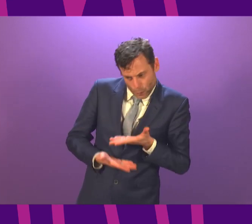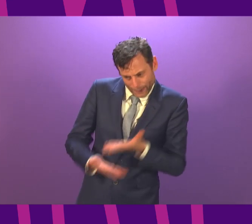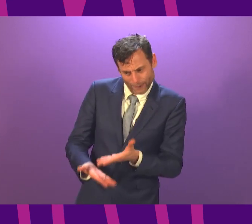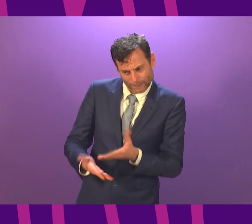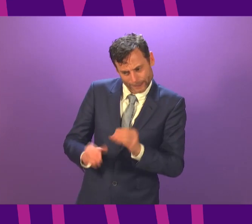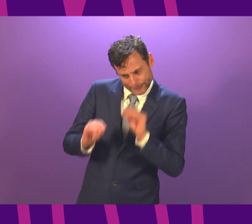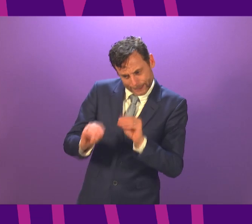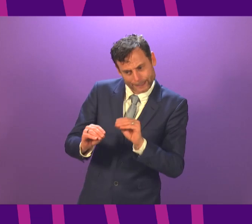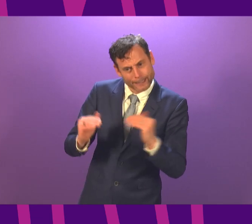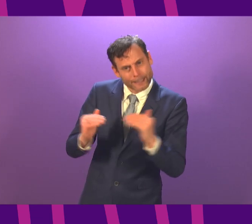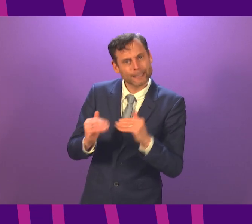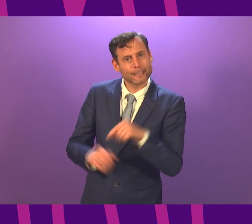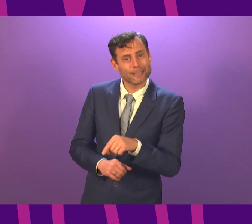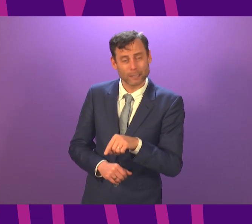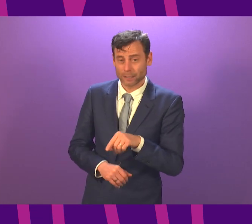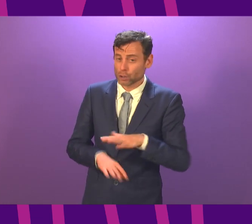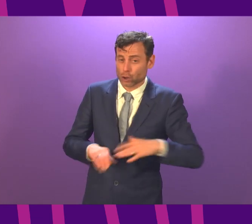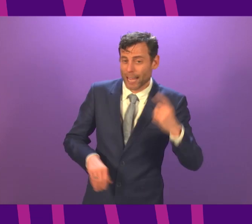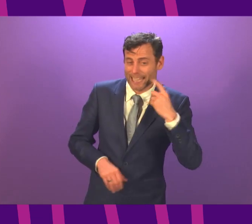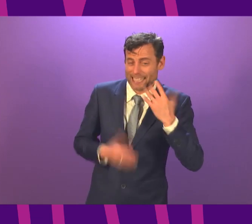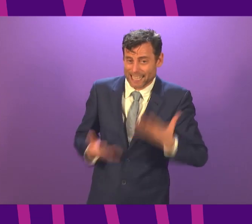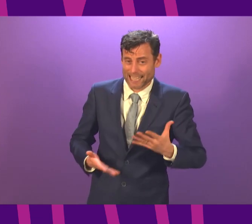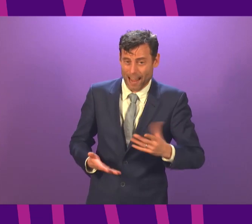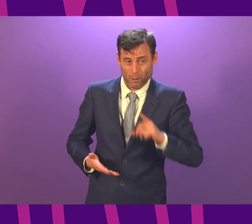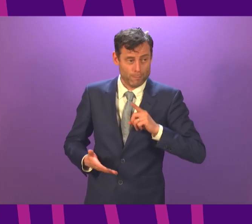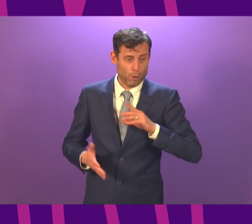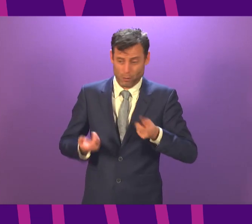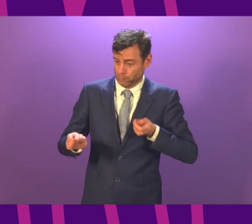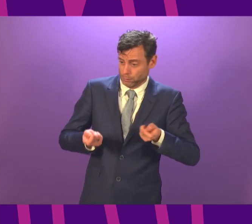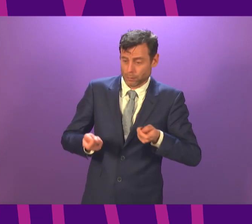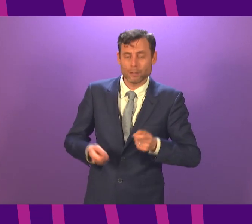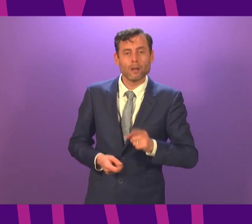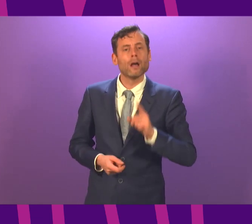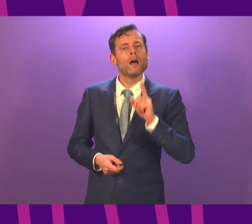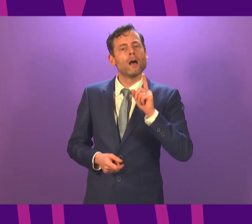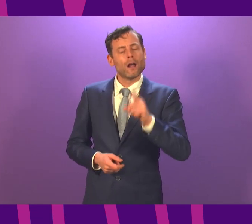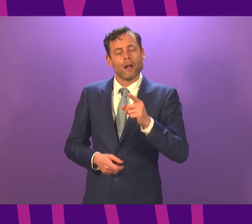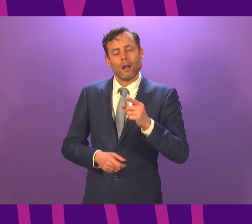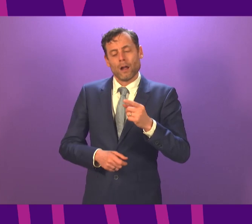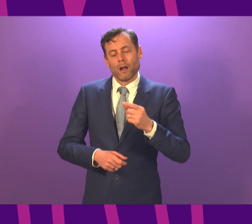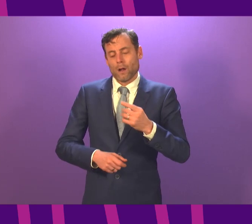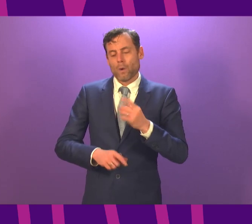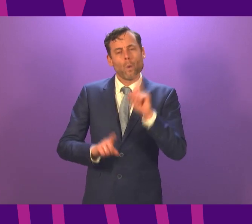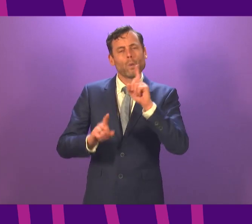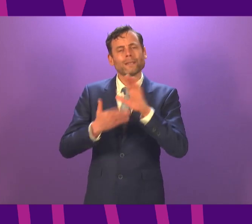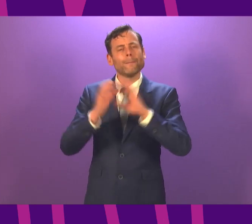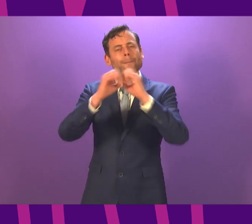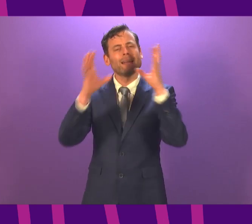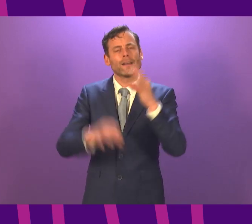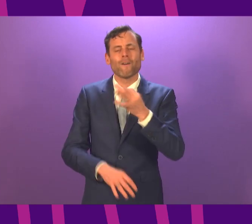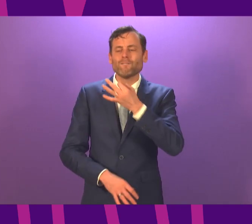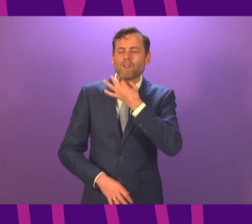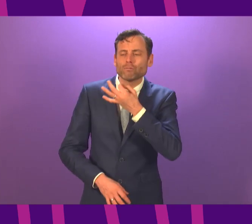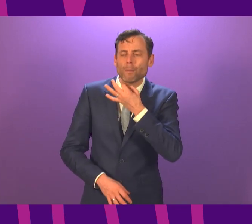responsibility continues to be there. There is flexibility on the part of councils around the definitions of vulnerable and also key